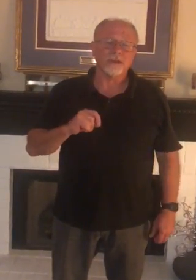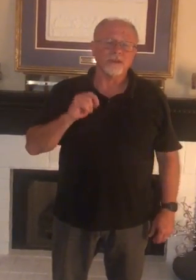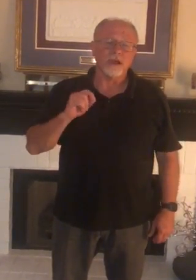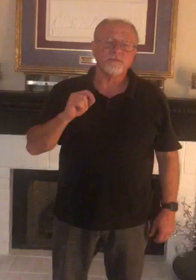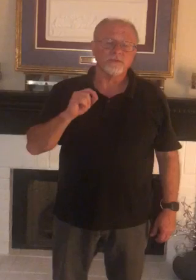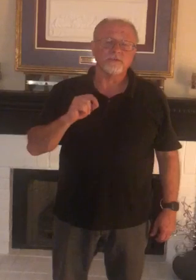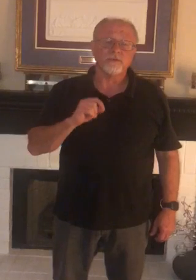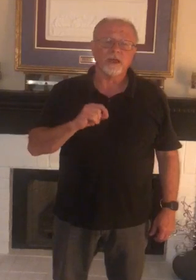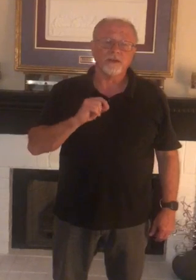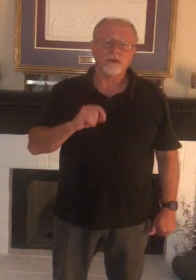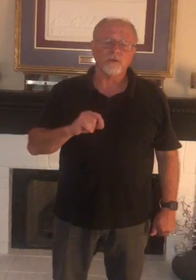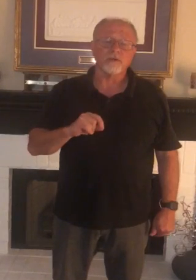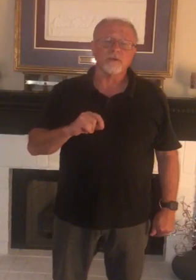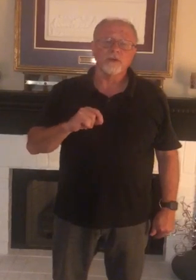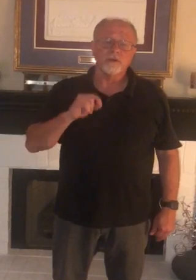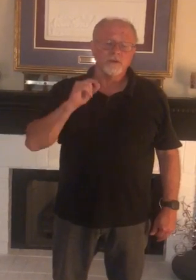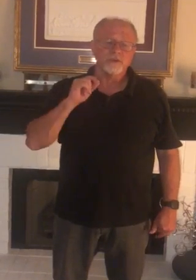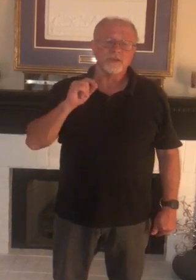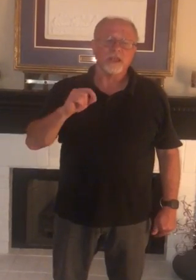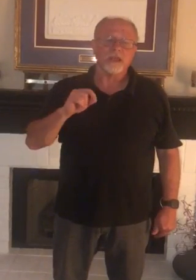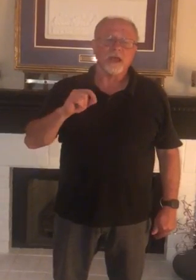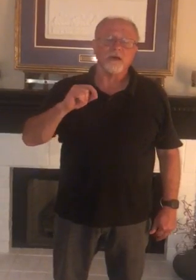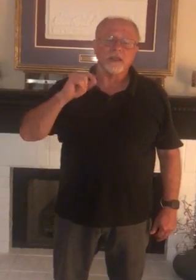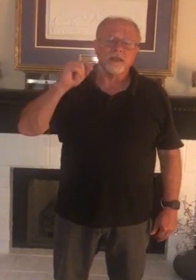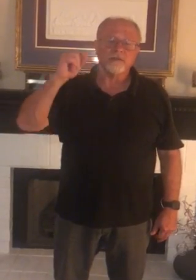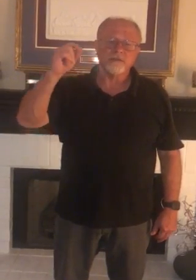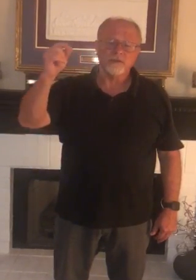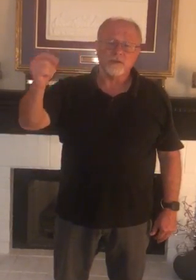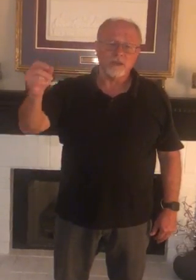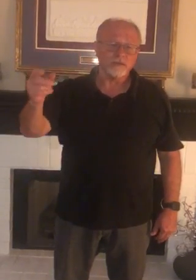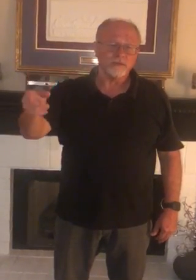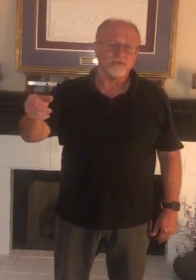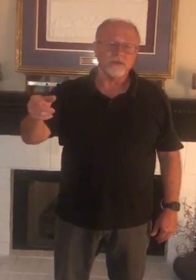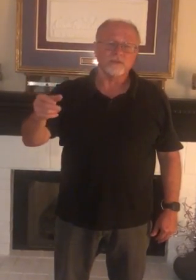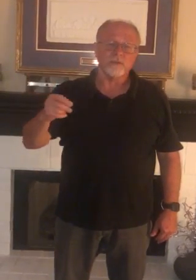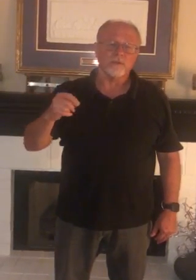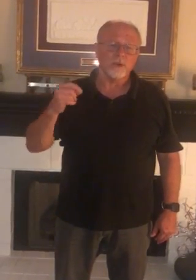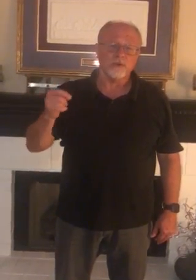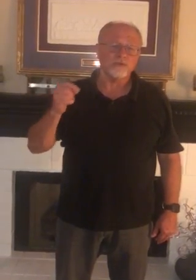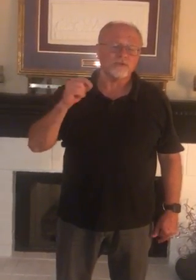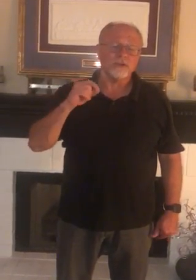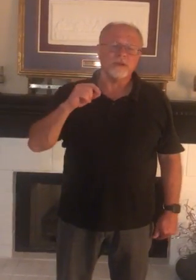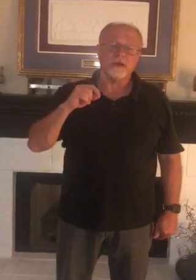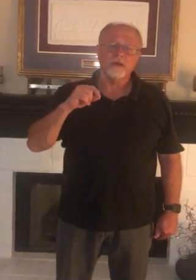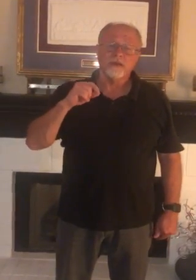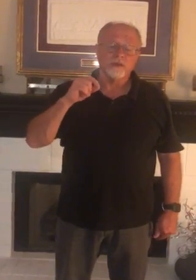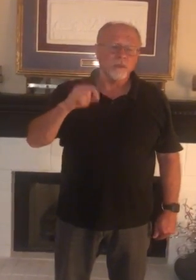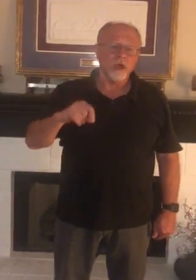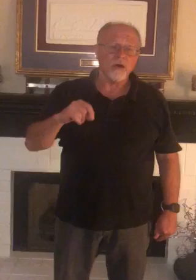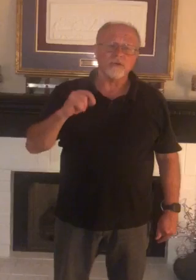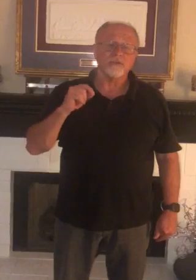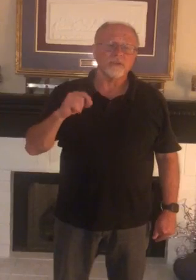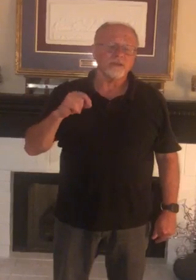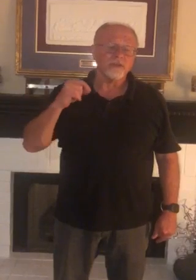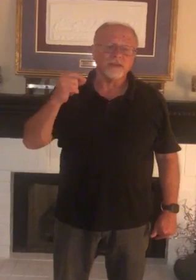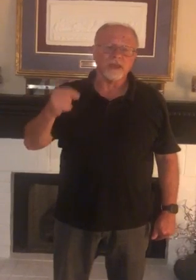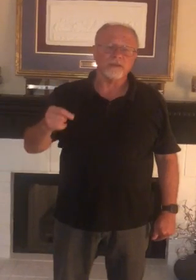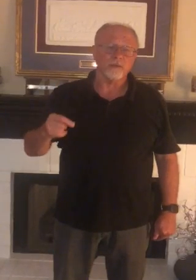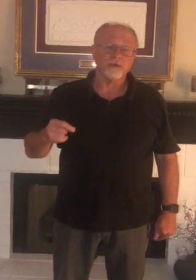at lifechurchofgod.org, you can check it out. And you can be able to see some of the posts and the blogs and things like that that we're